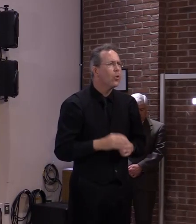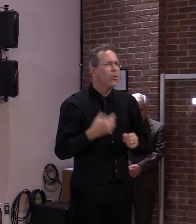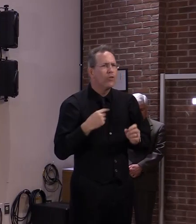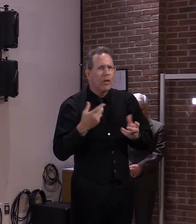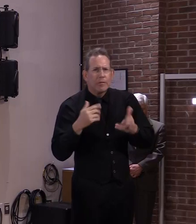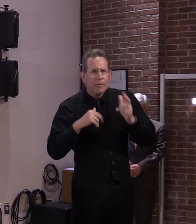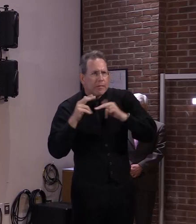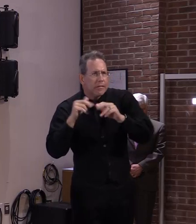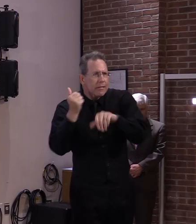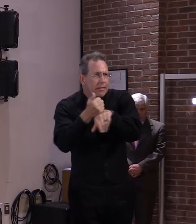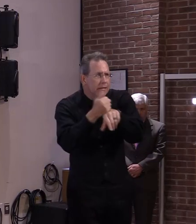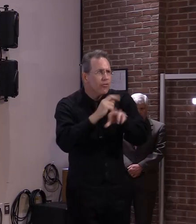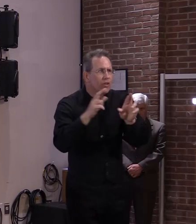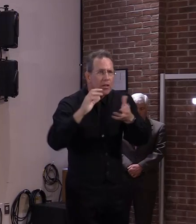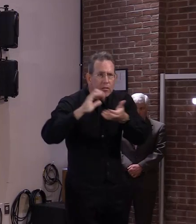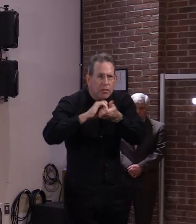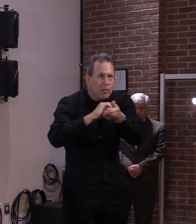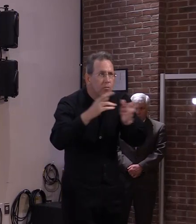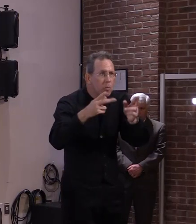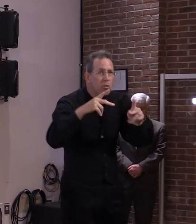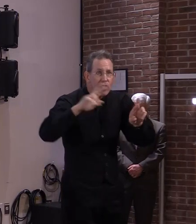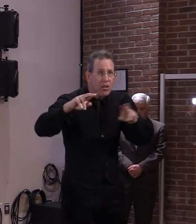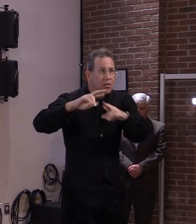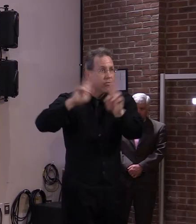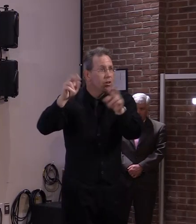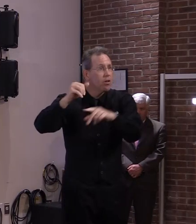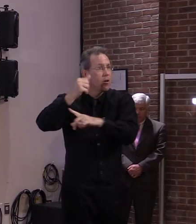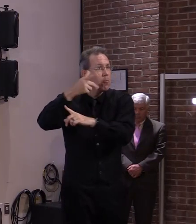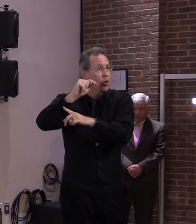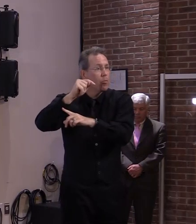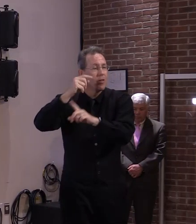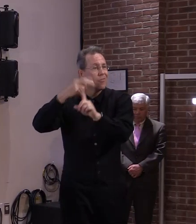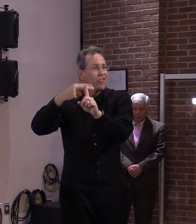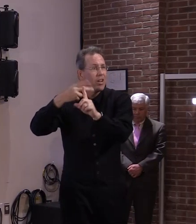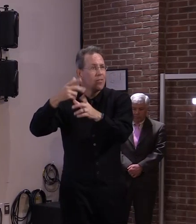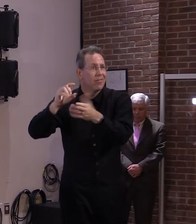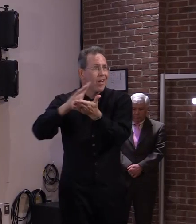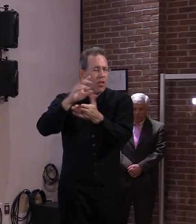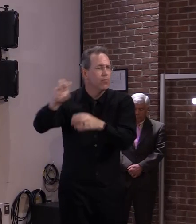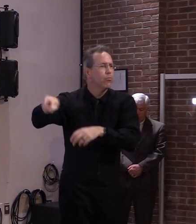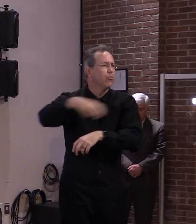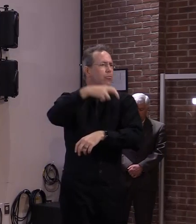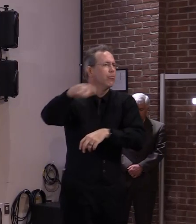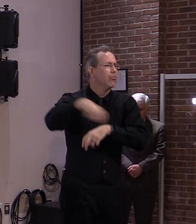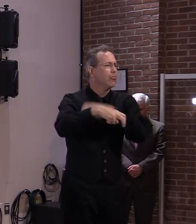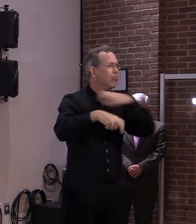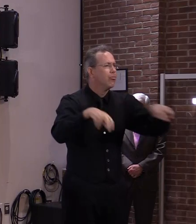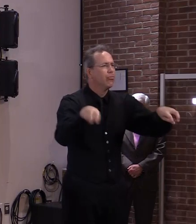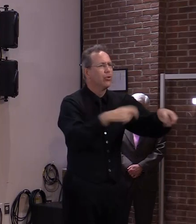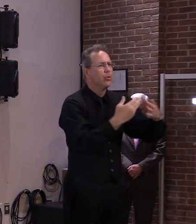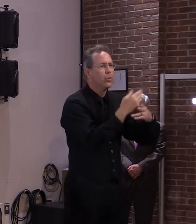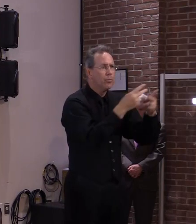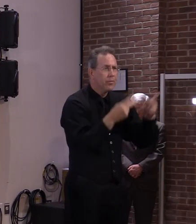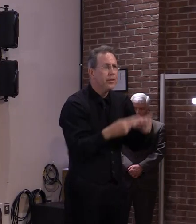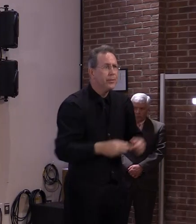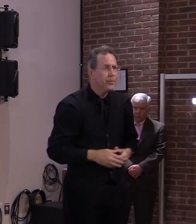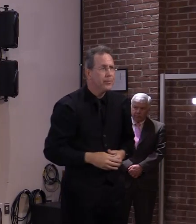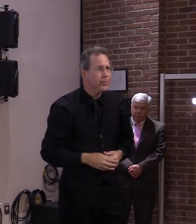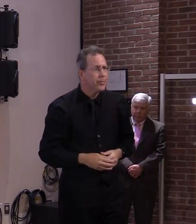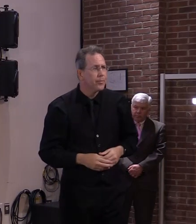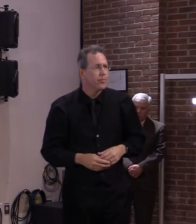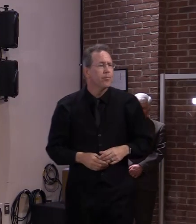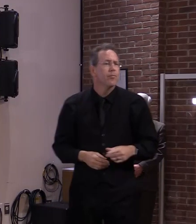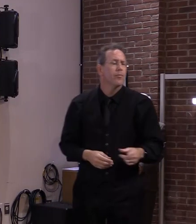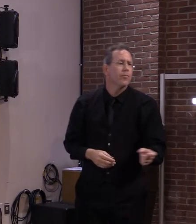build more housing. We also, Anne, as you might recall during the legislative session, sought to expedite some